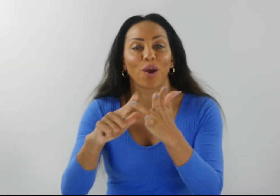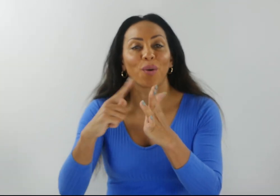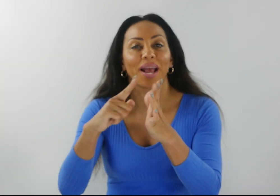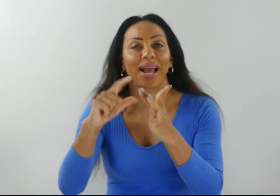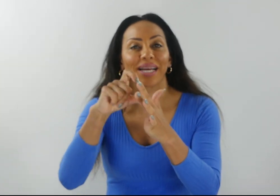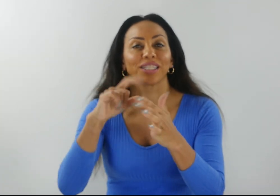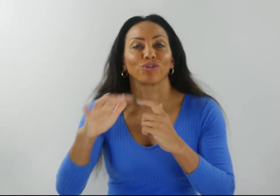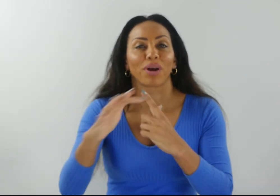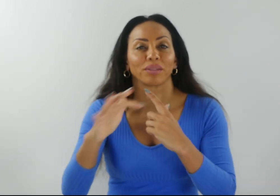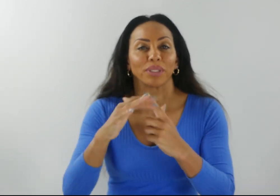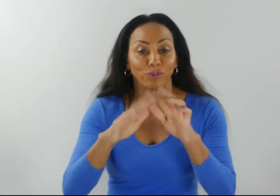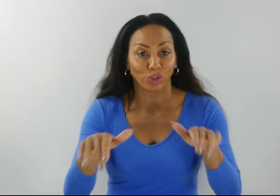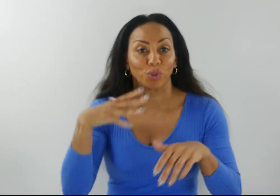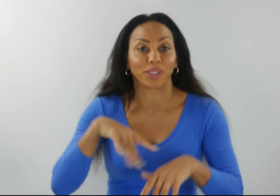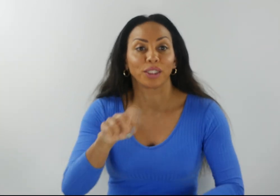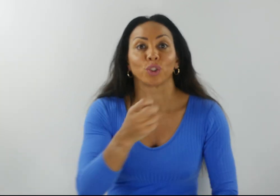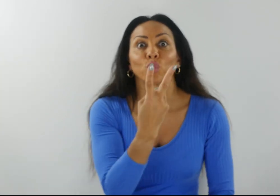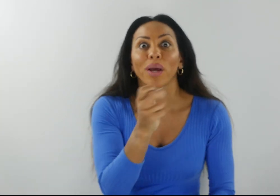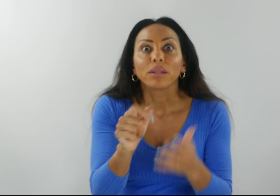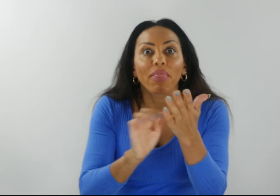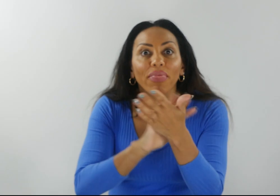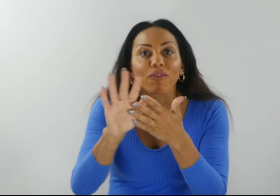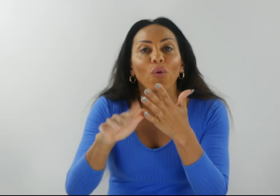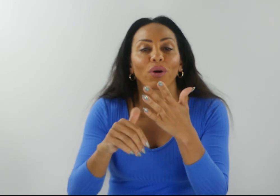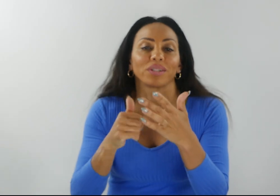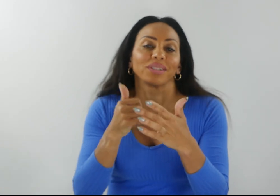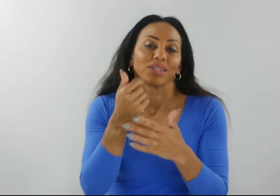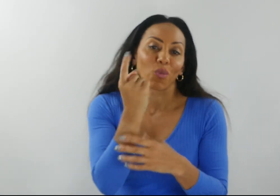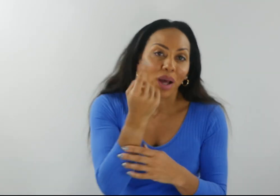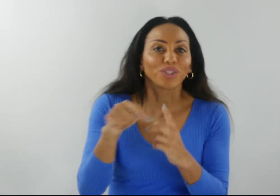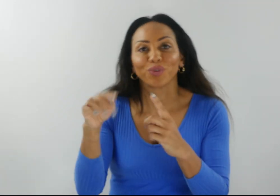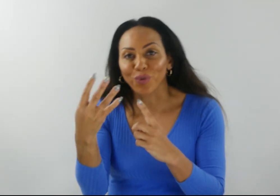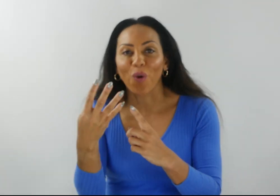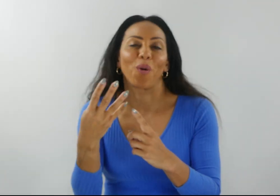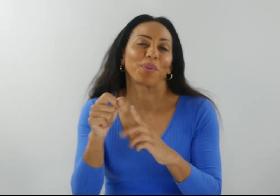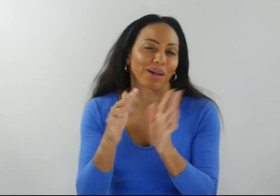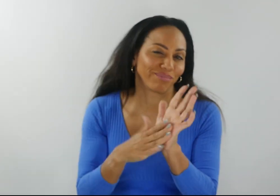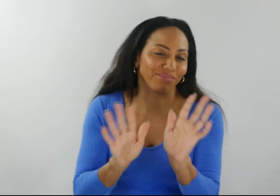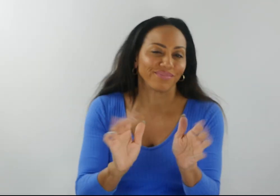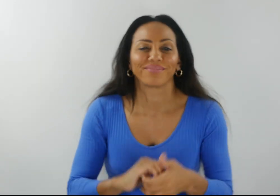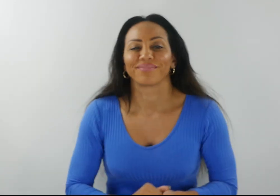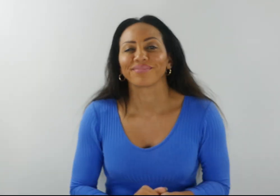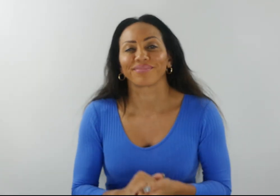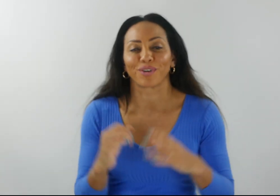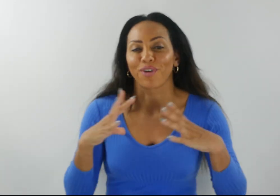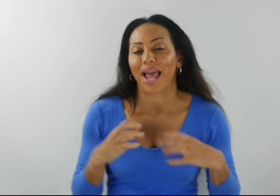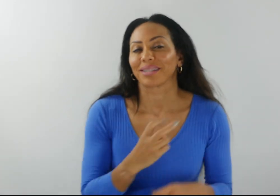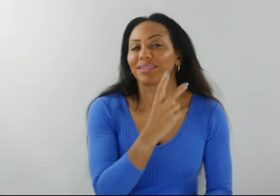receivers on the 20th of August, between 1 and 4pm. There'll be a relaxed session on the 21st of August,